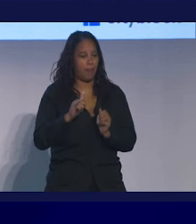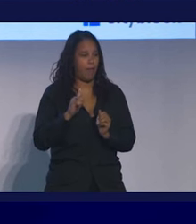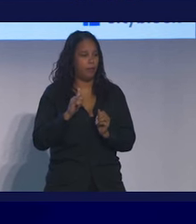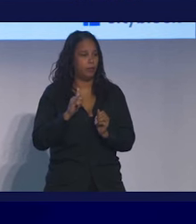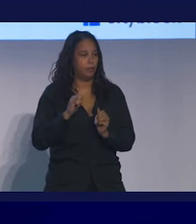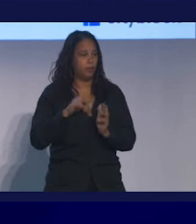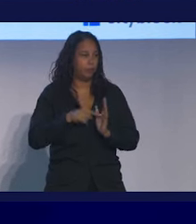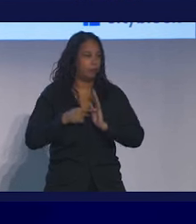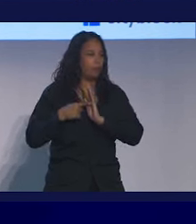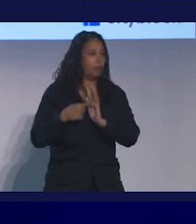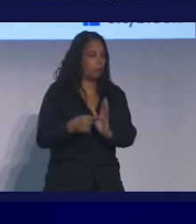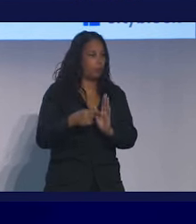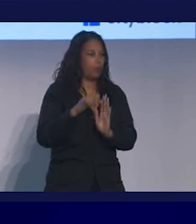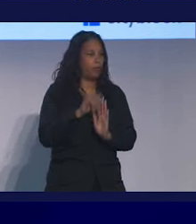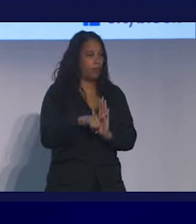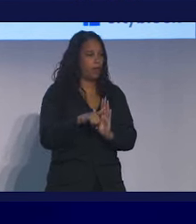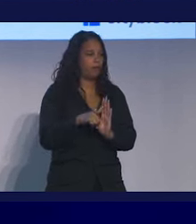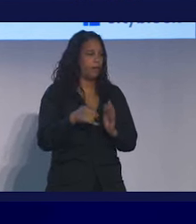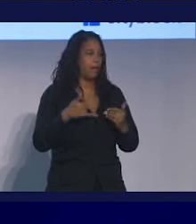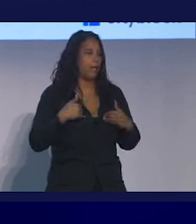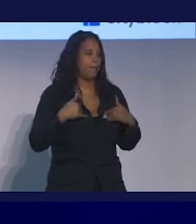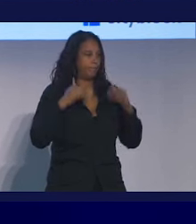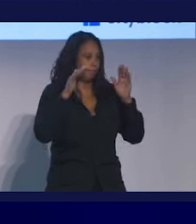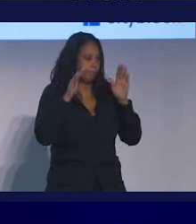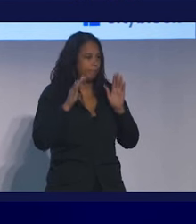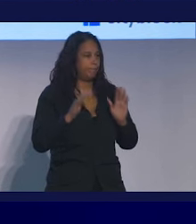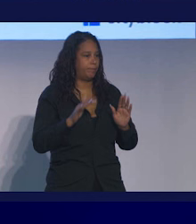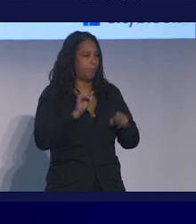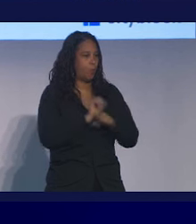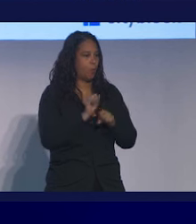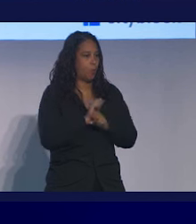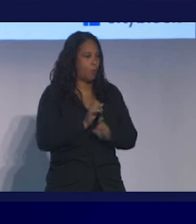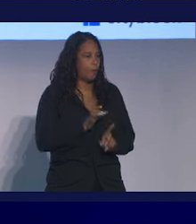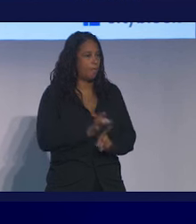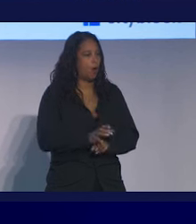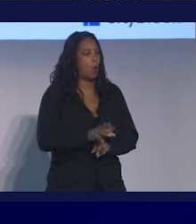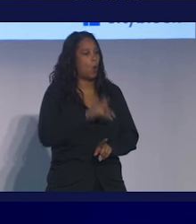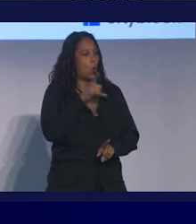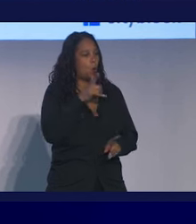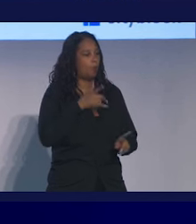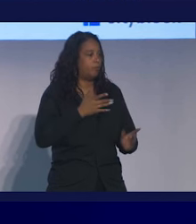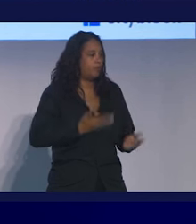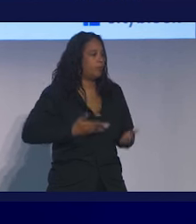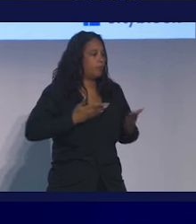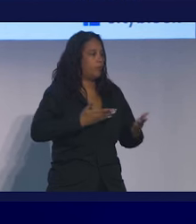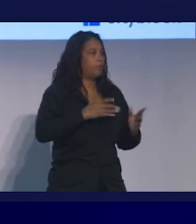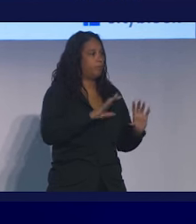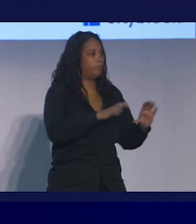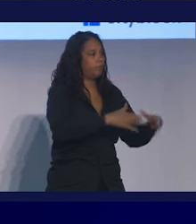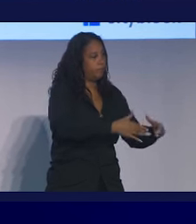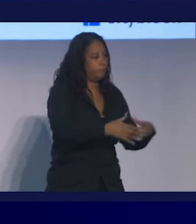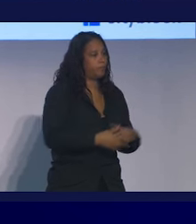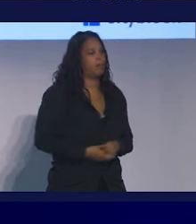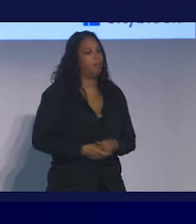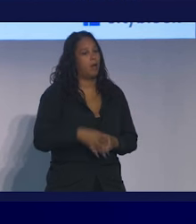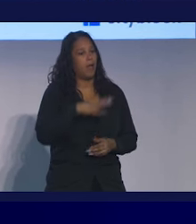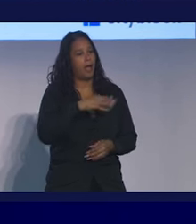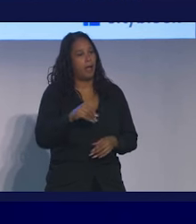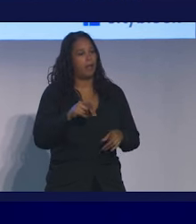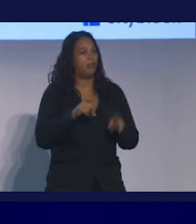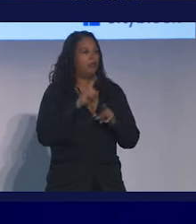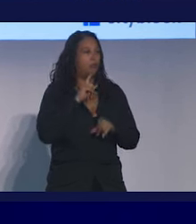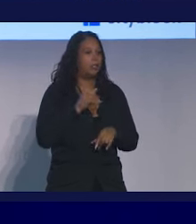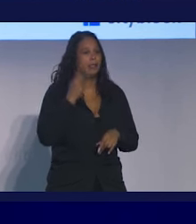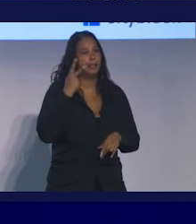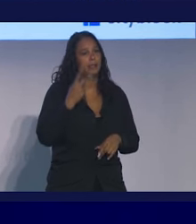incredibly diverse workforce that reflects the population whom we serve. And we've been able to really see impact